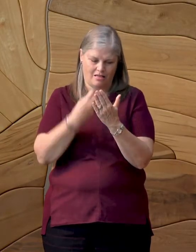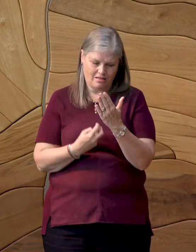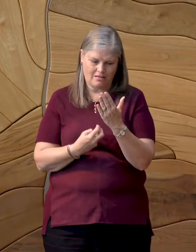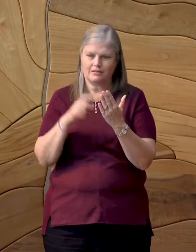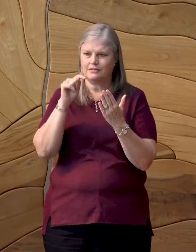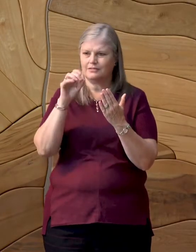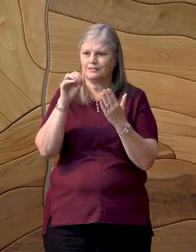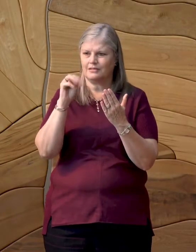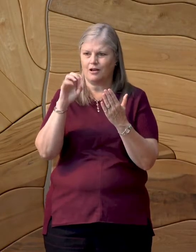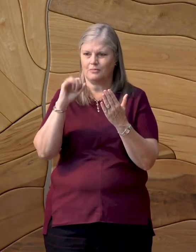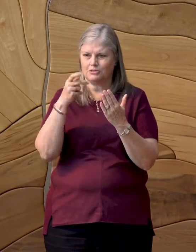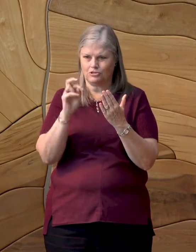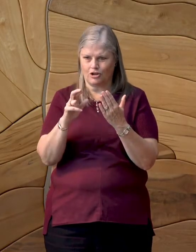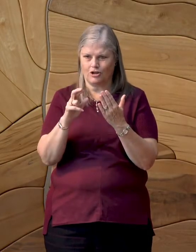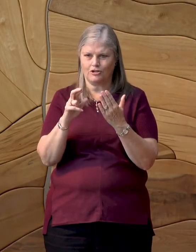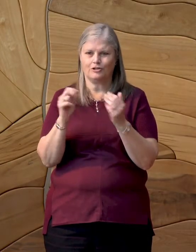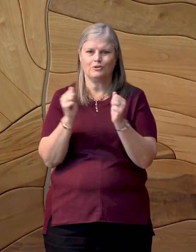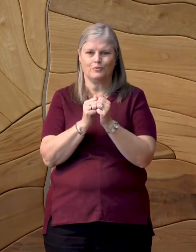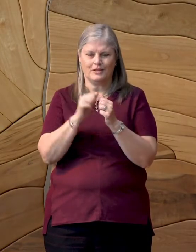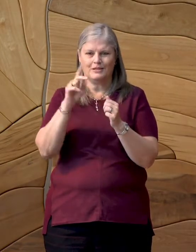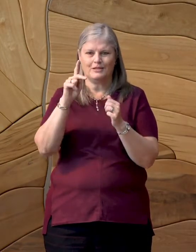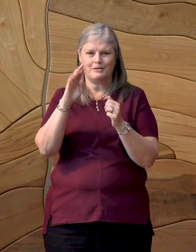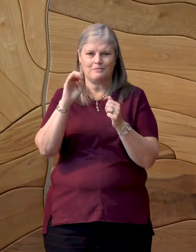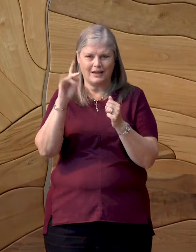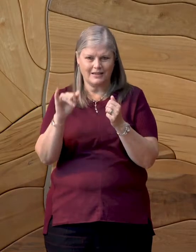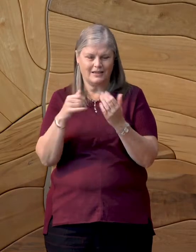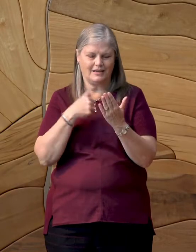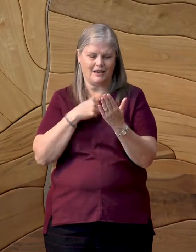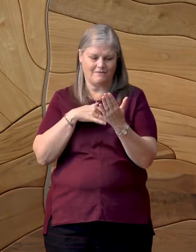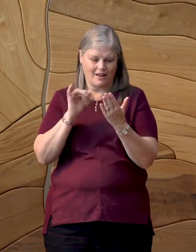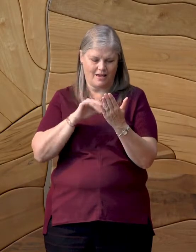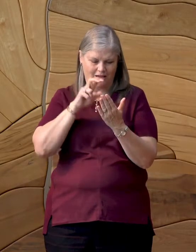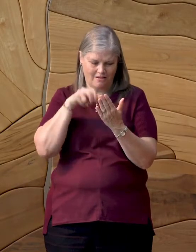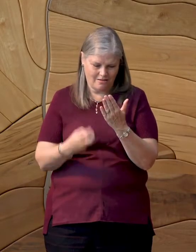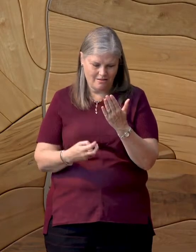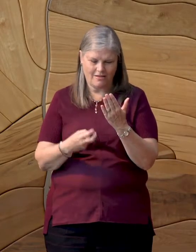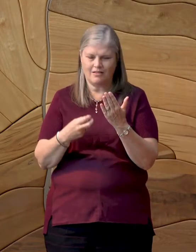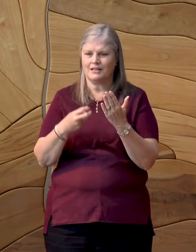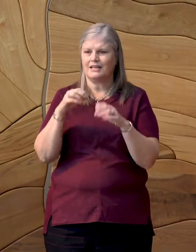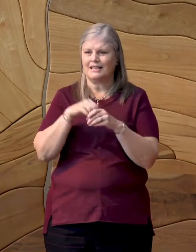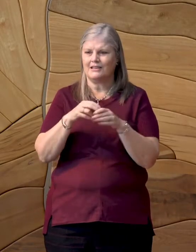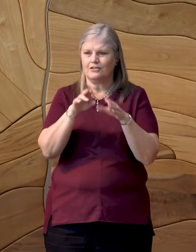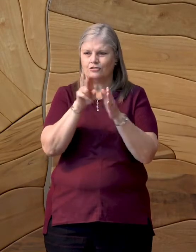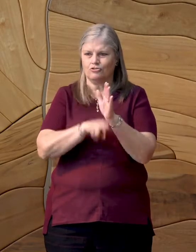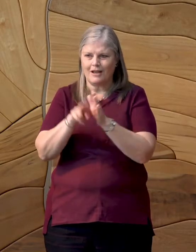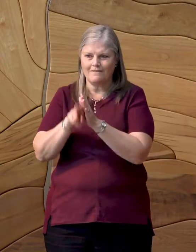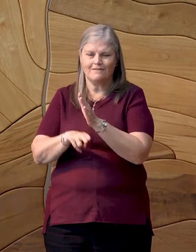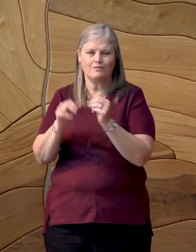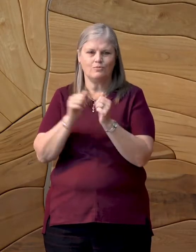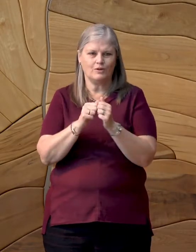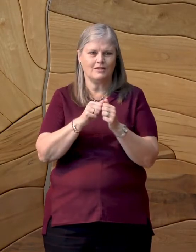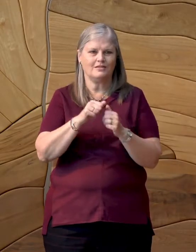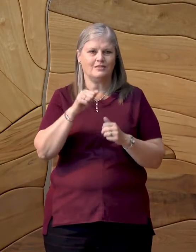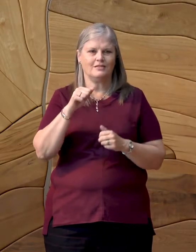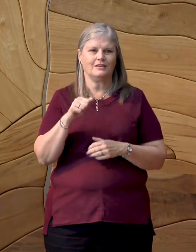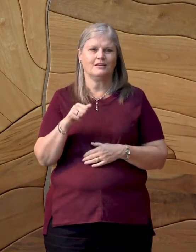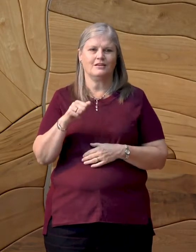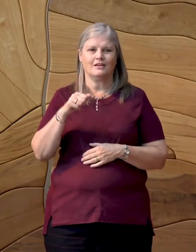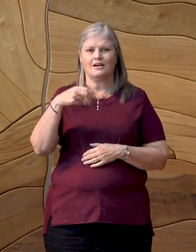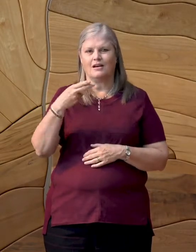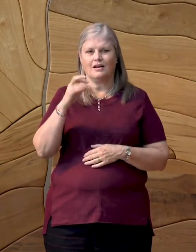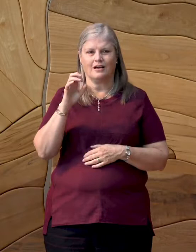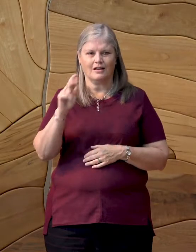in that cave with Becky. I was Tom Sawyer in the graveyard with Huck. I happily discovered that